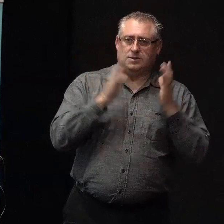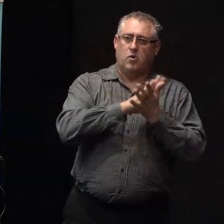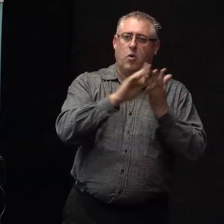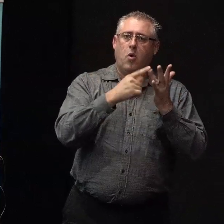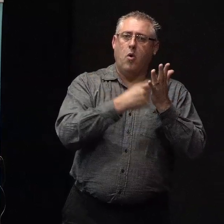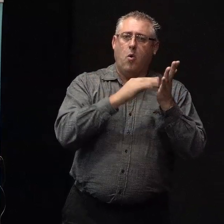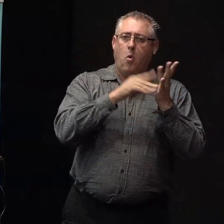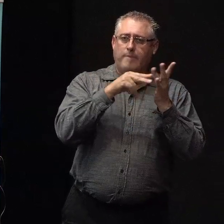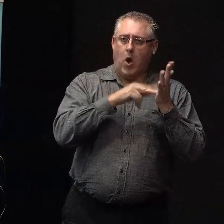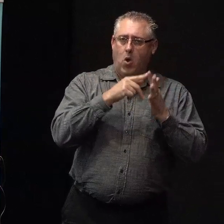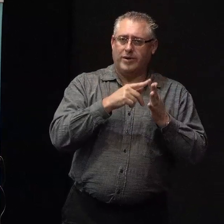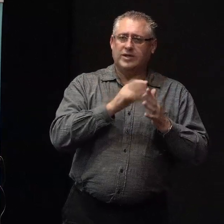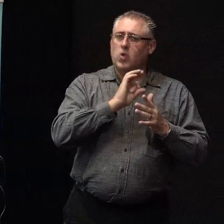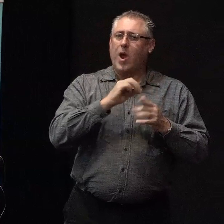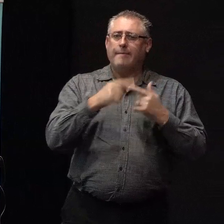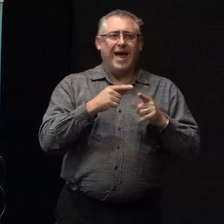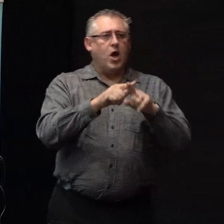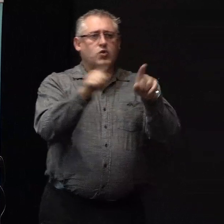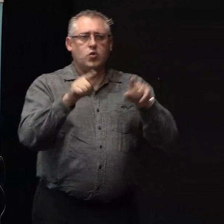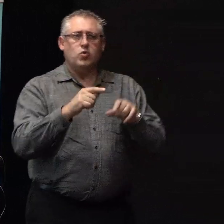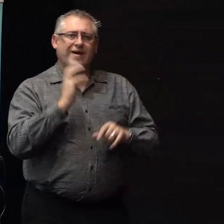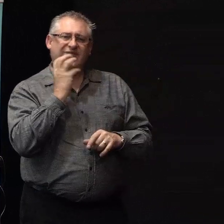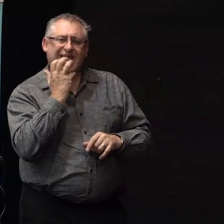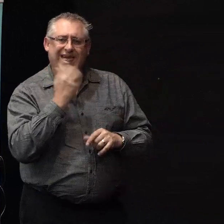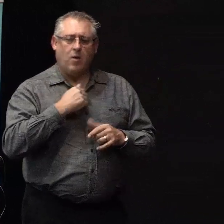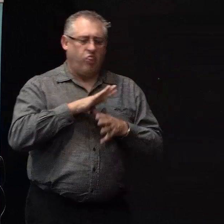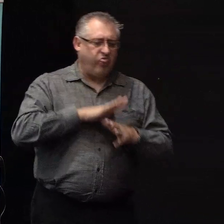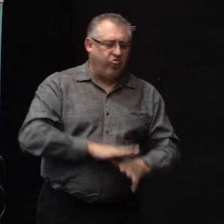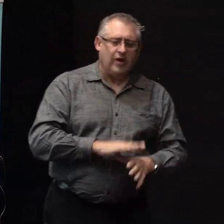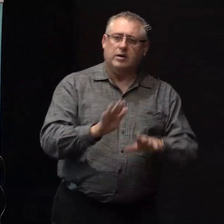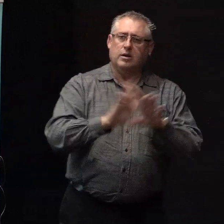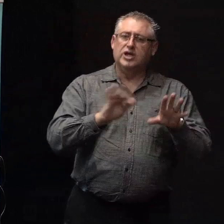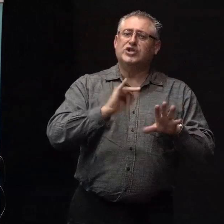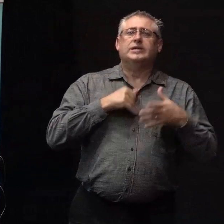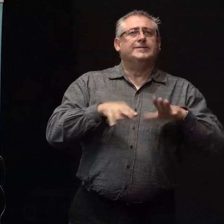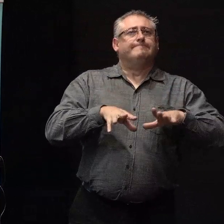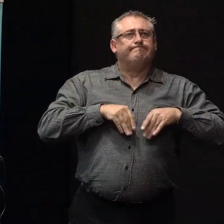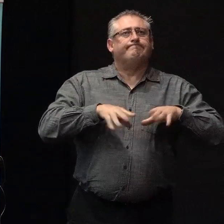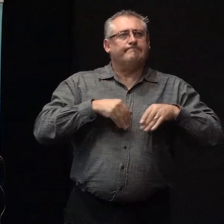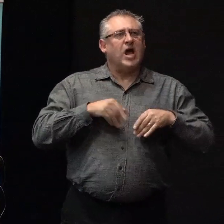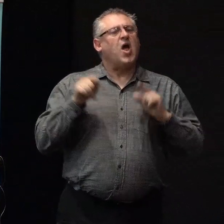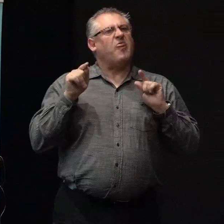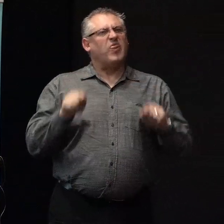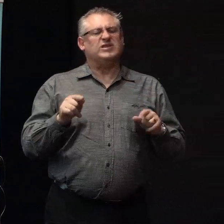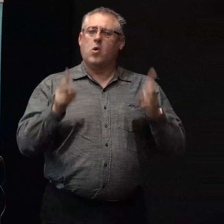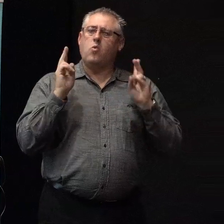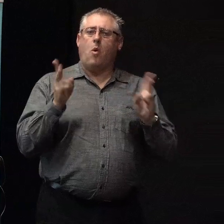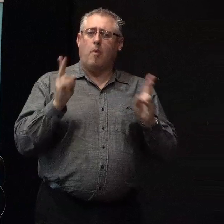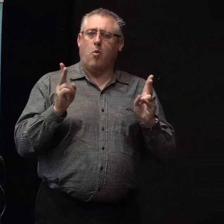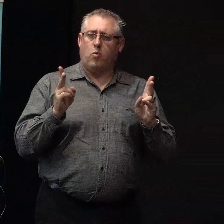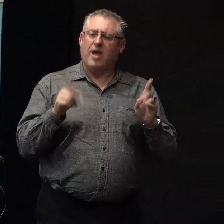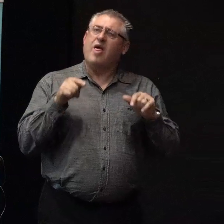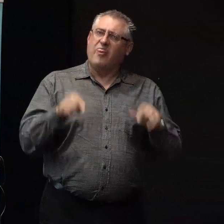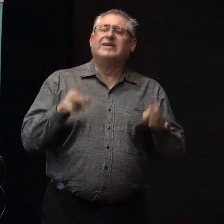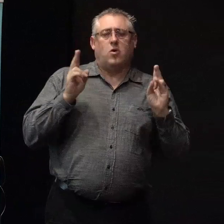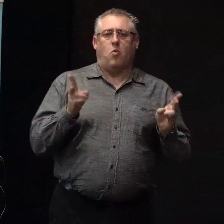So all of this is not about making you feel quite fearful or down. It's about acknowledging what we're experiencing and knowing that it feels normal, knowing that it is normal, which